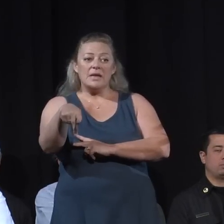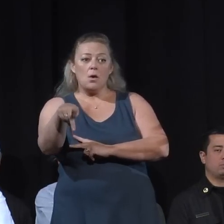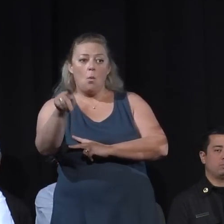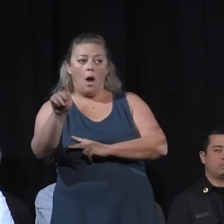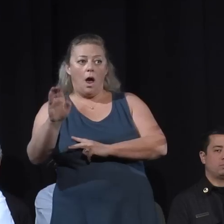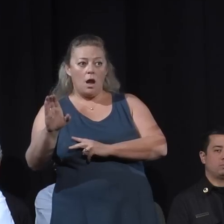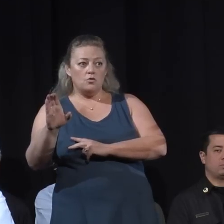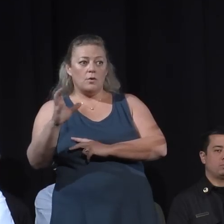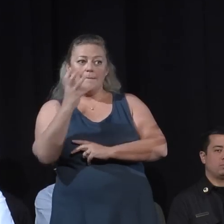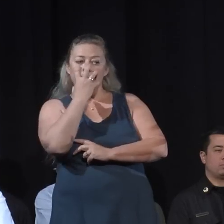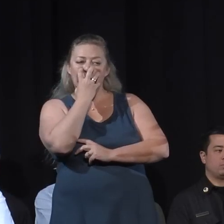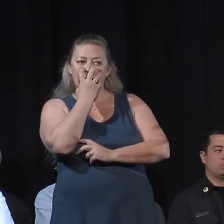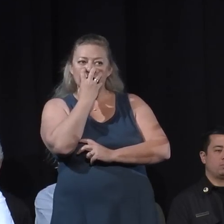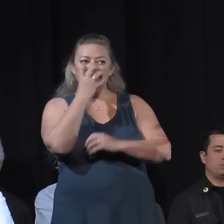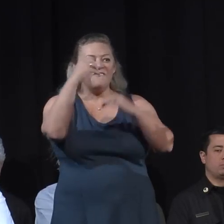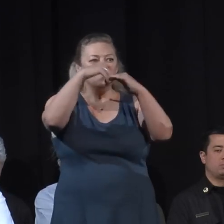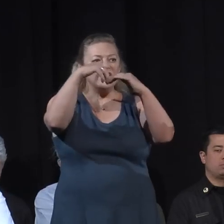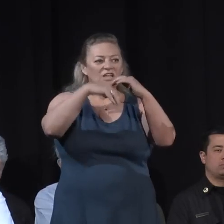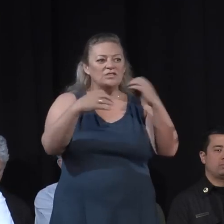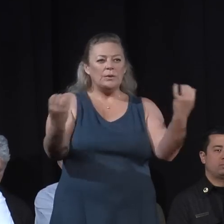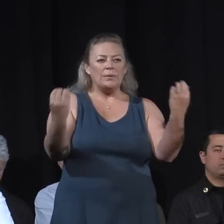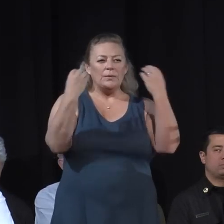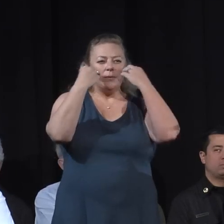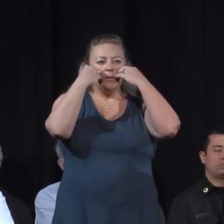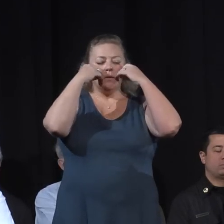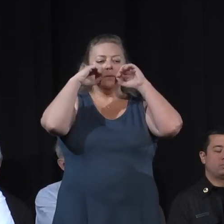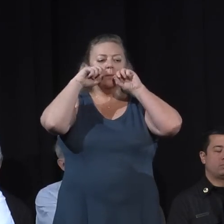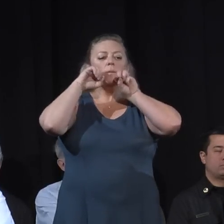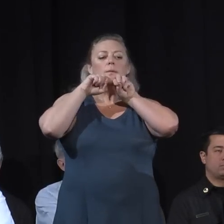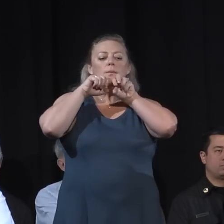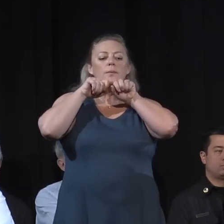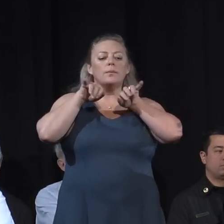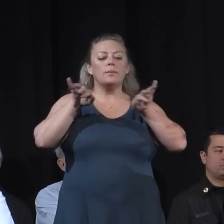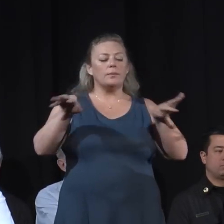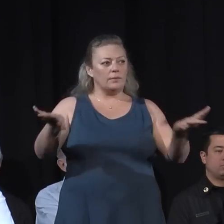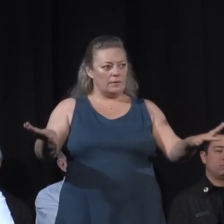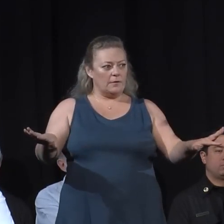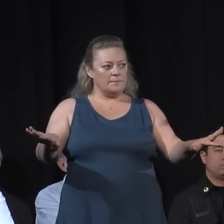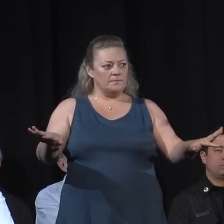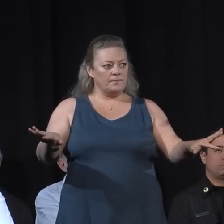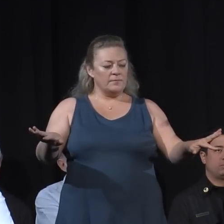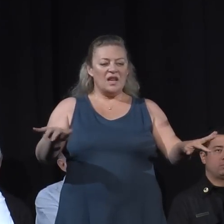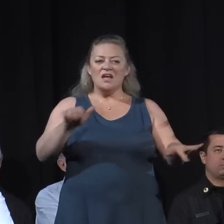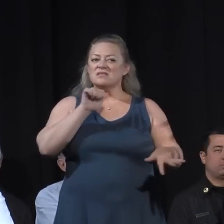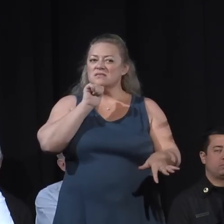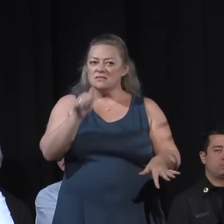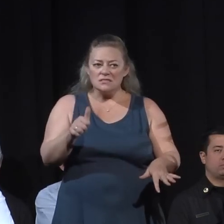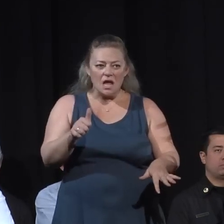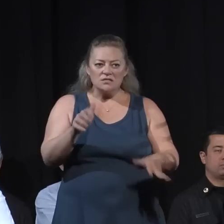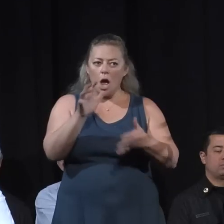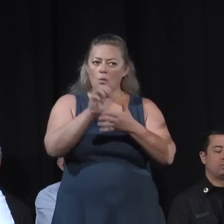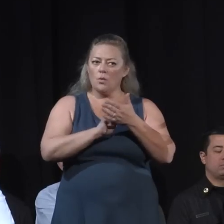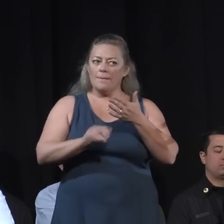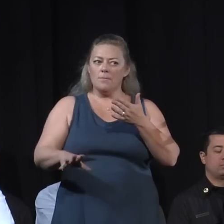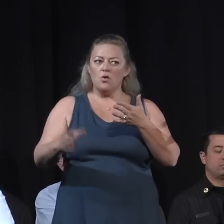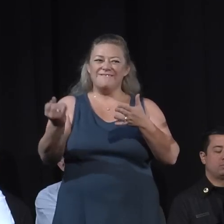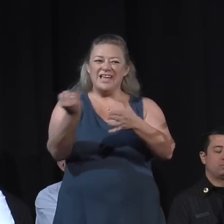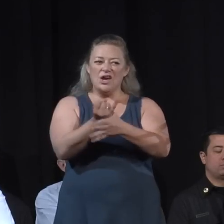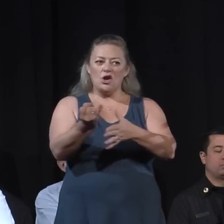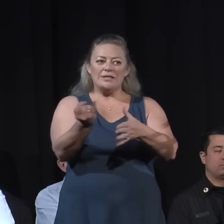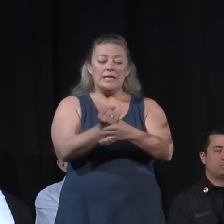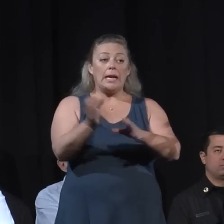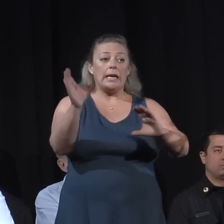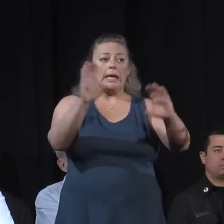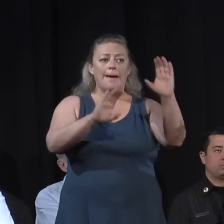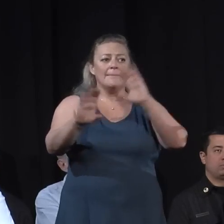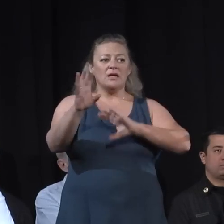filter out particles. They do not remove irritating chemicals that are contained in